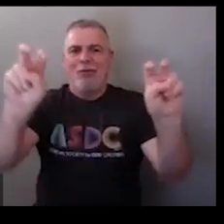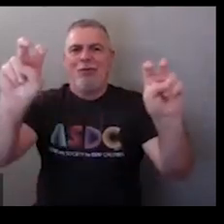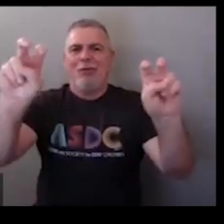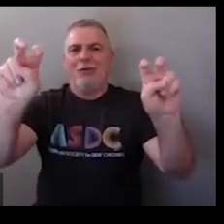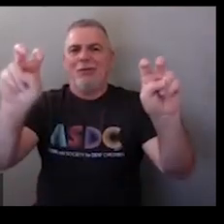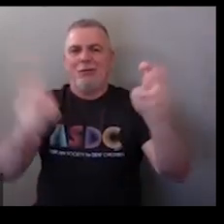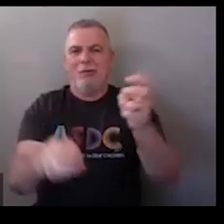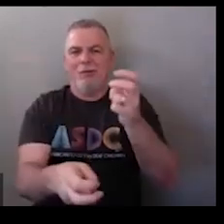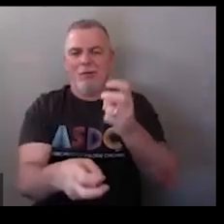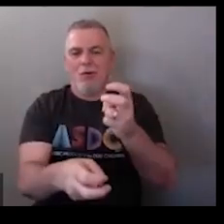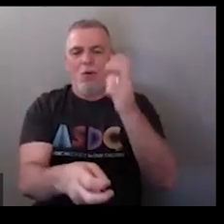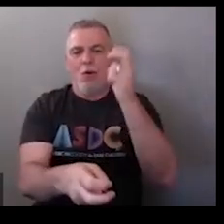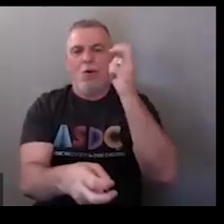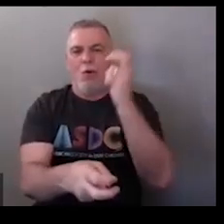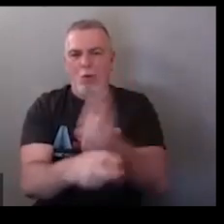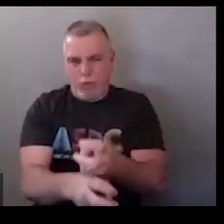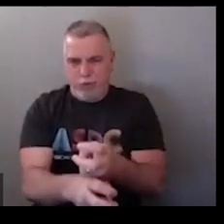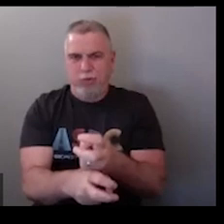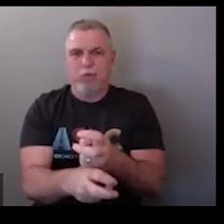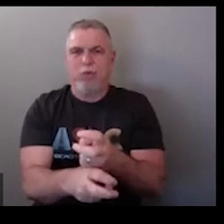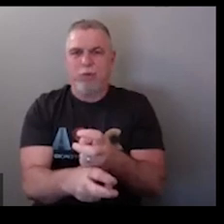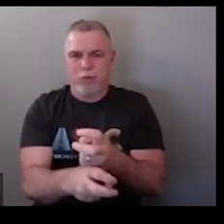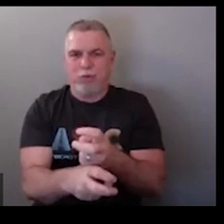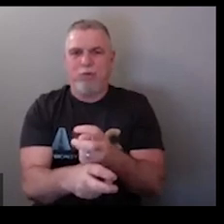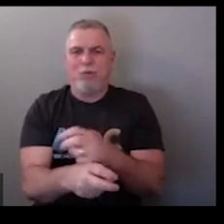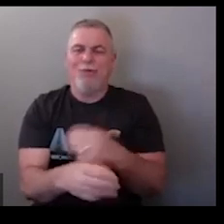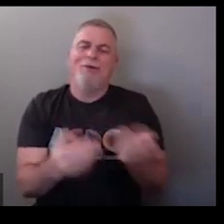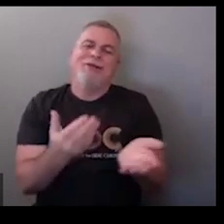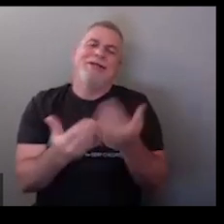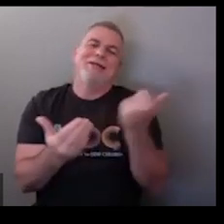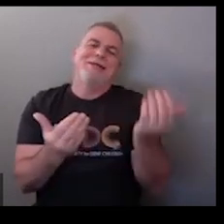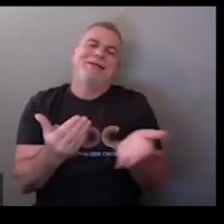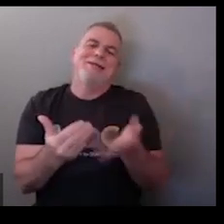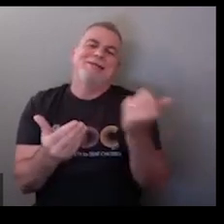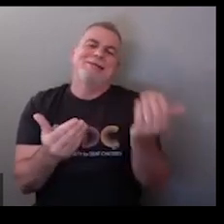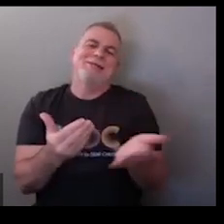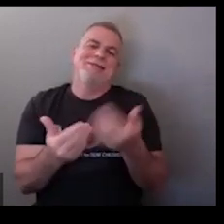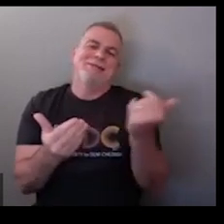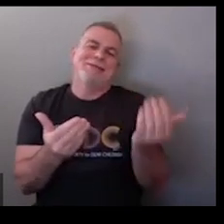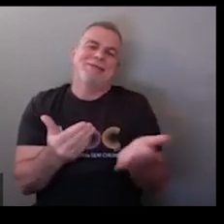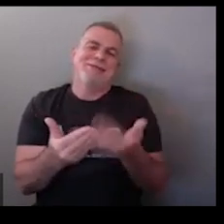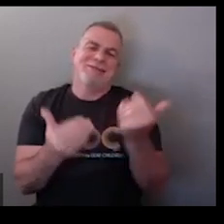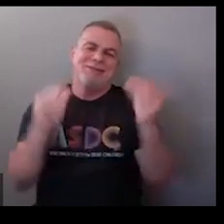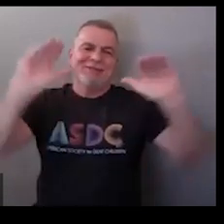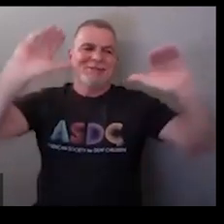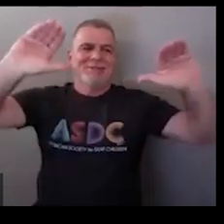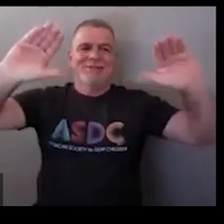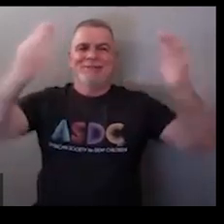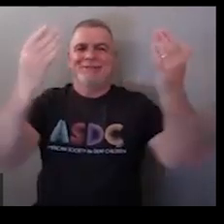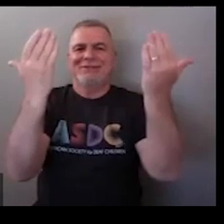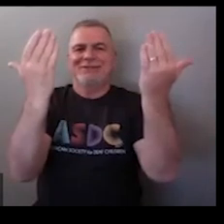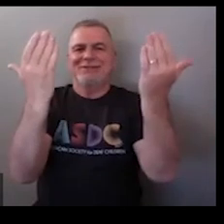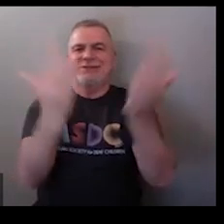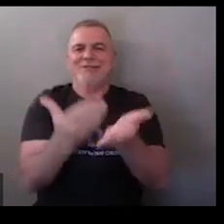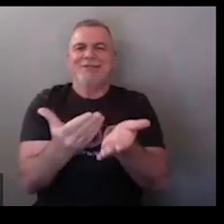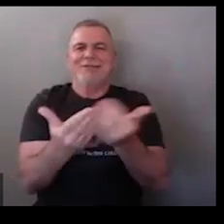bend your V's hard as in difficult easy so